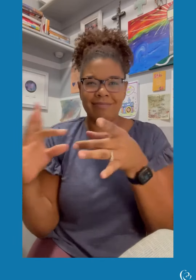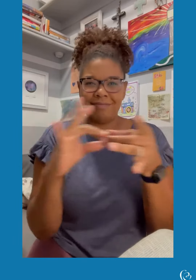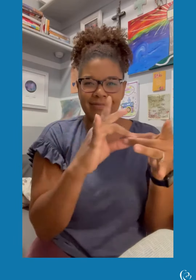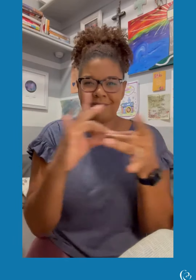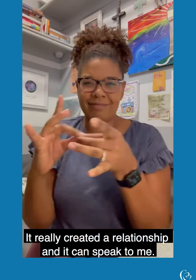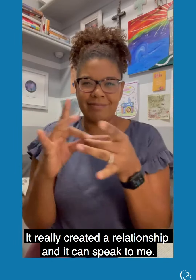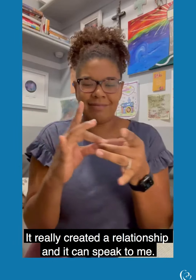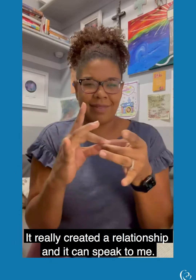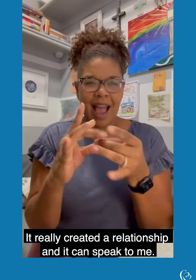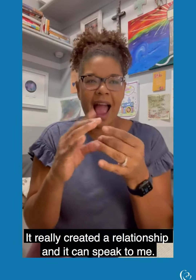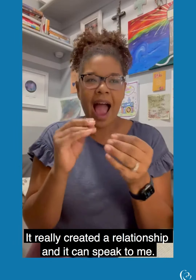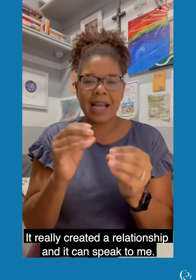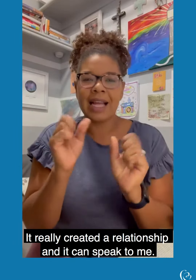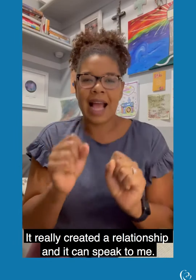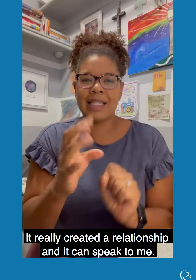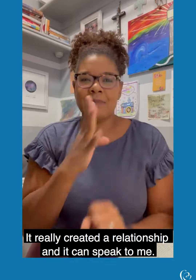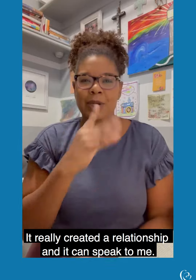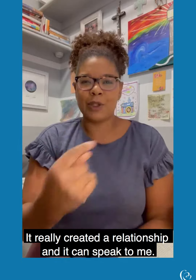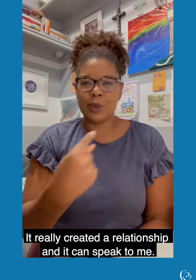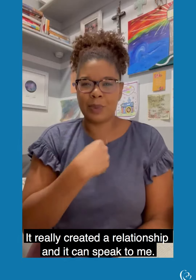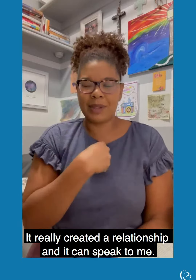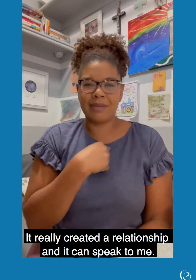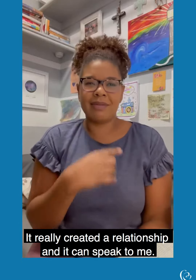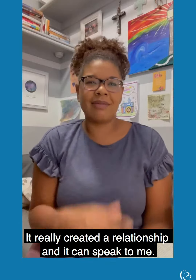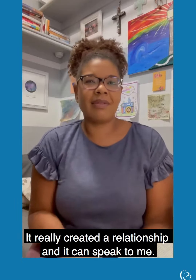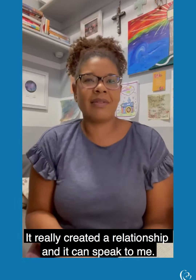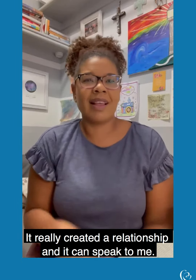It really created a relationship and it can speak to me.